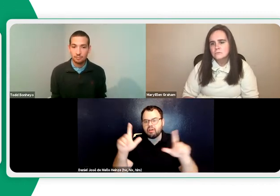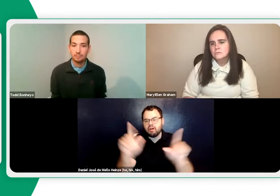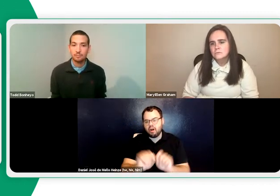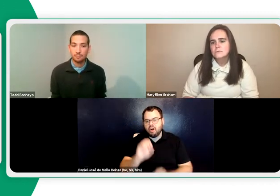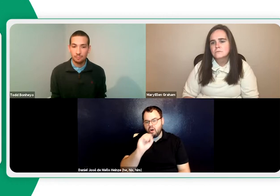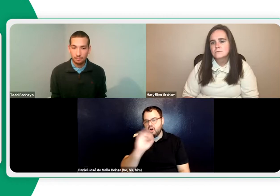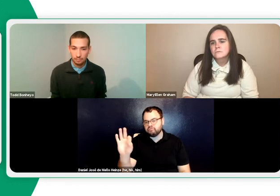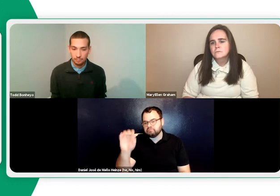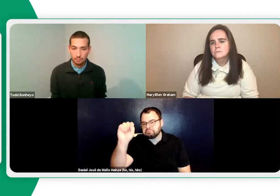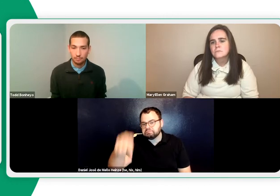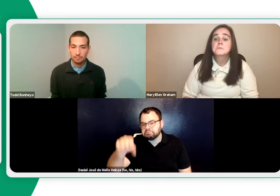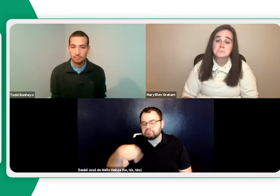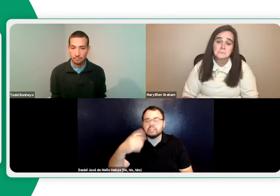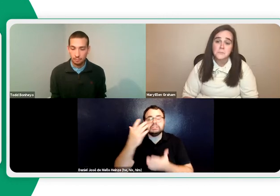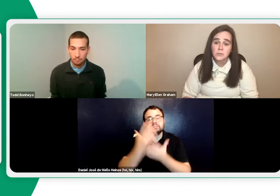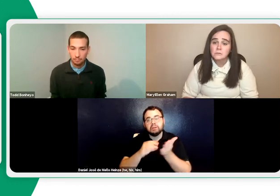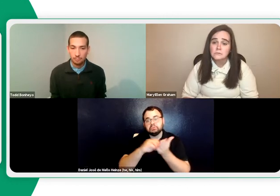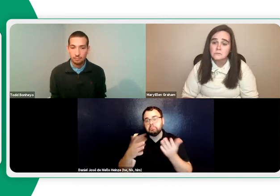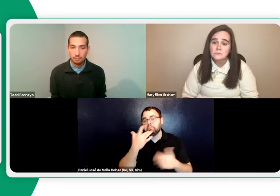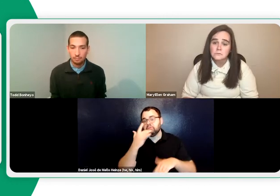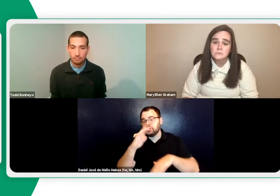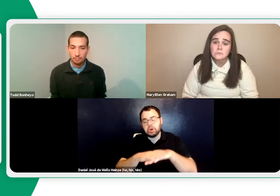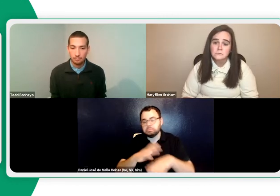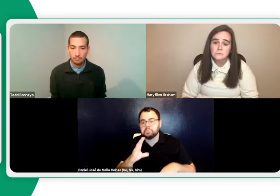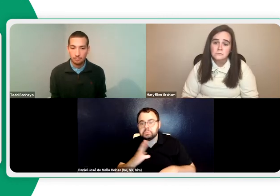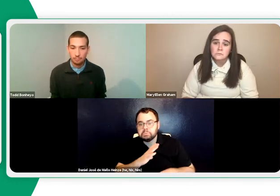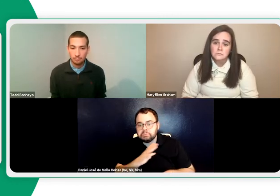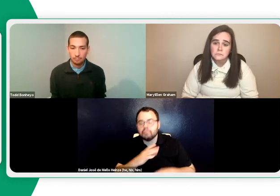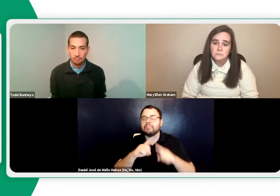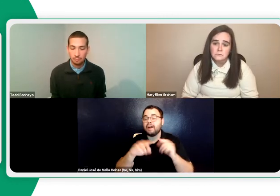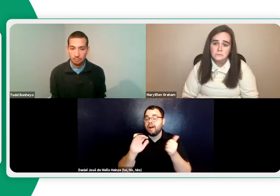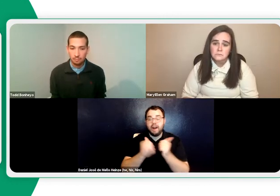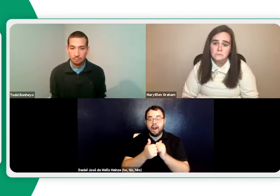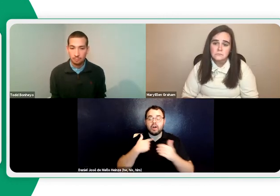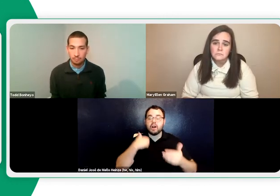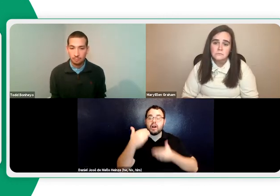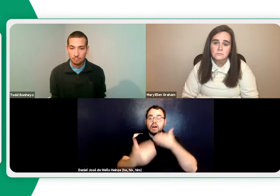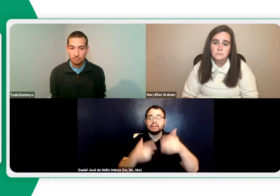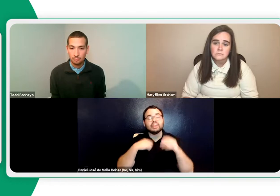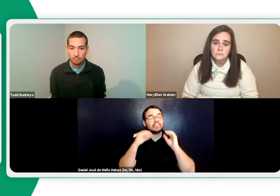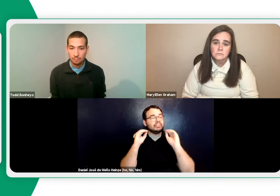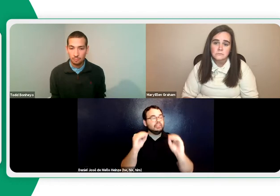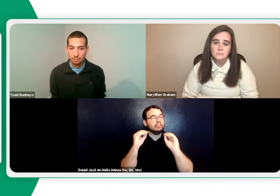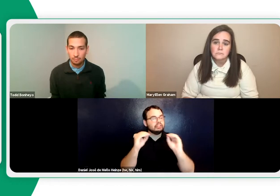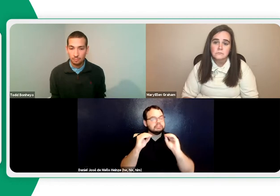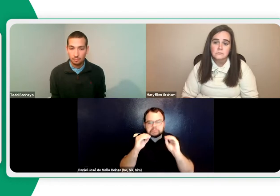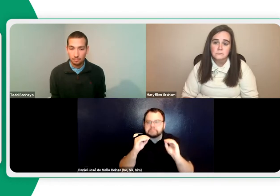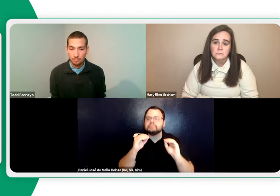classroom, I leave it up to the students. And most of my students do leave their videos off. Some do prefer to have their video on, and that's fine as well.